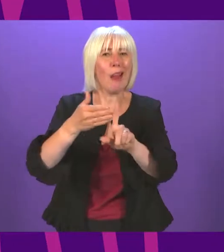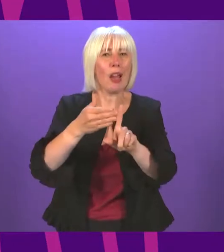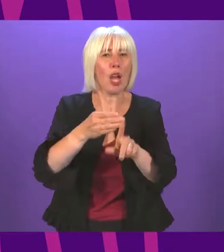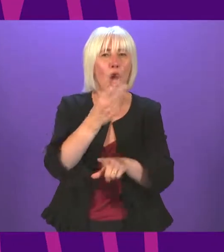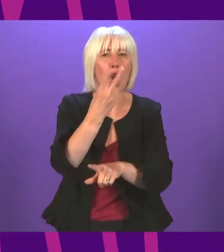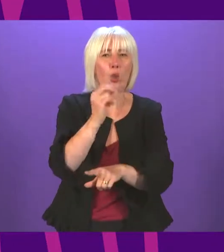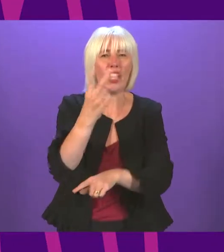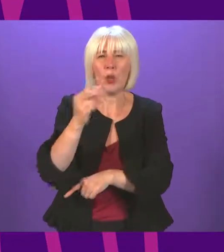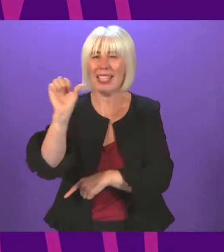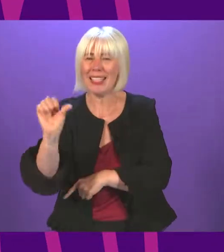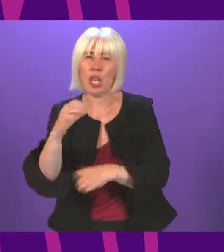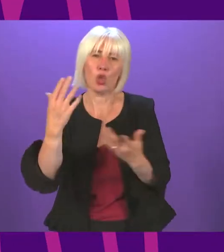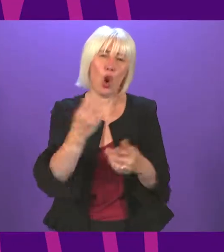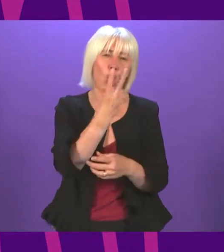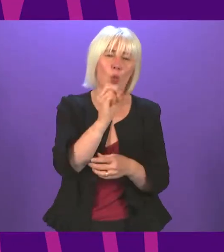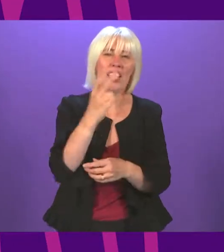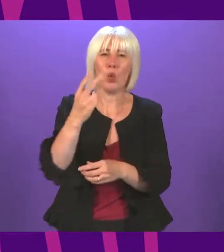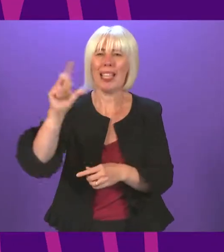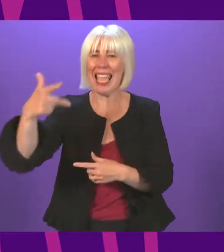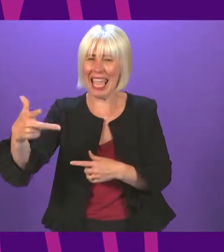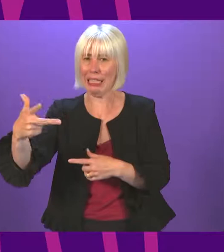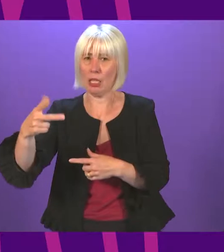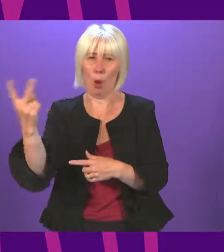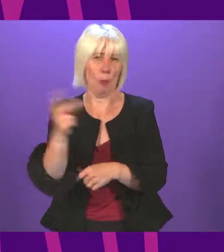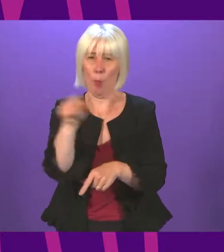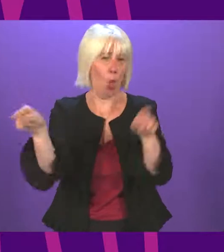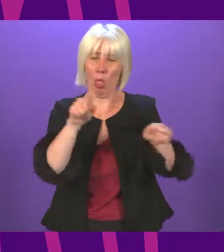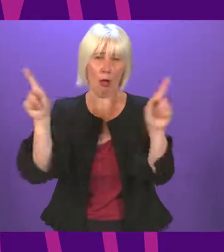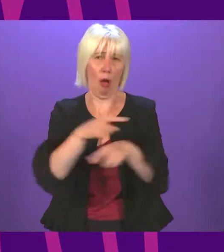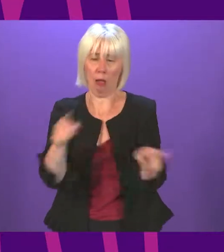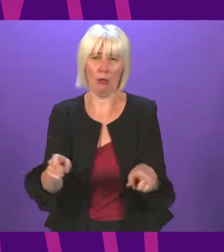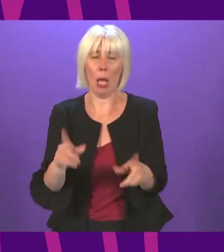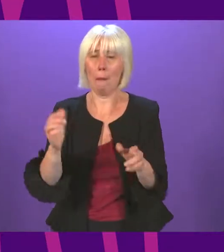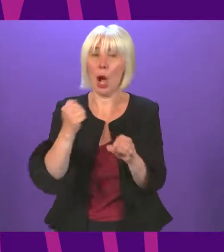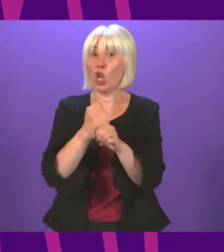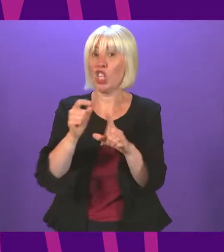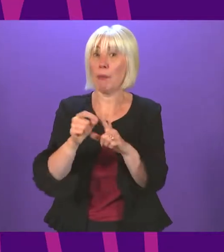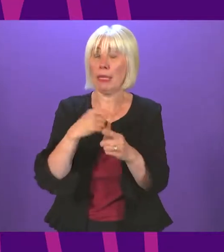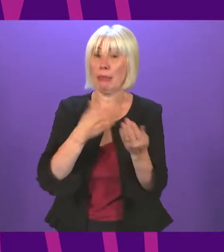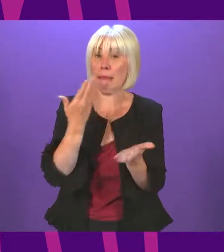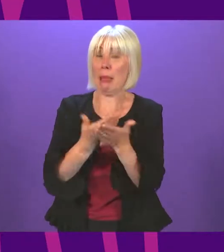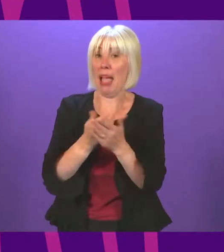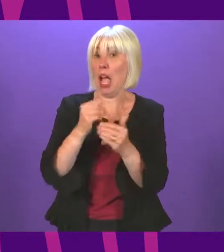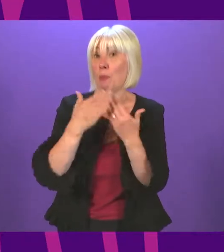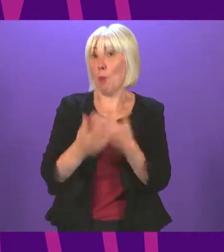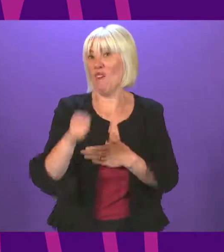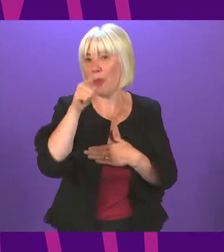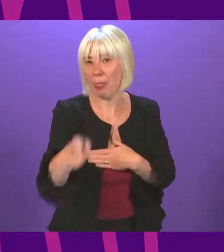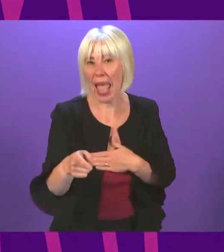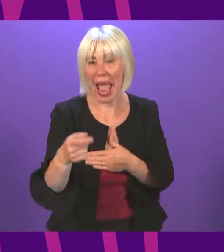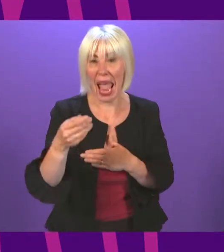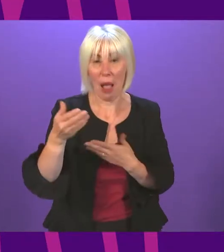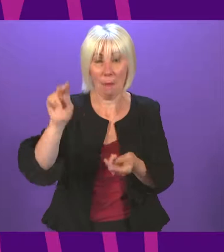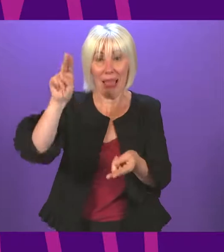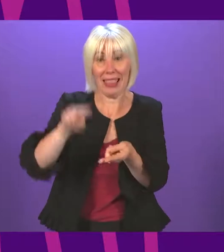both, but the recovery plan suggests it is. GPs are being asked to do more with less, but with the same increase in capacity that was